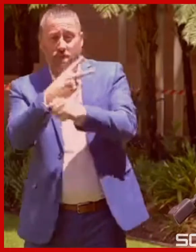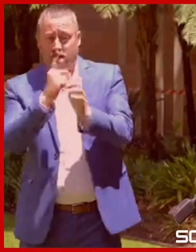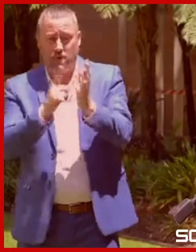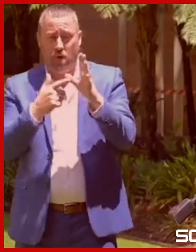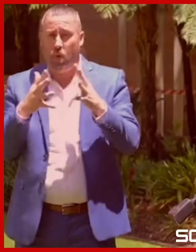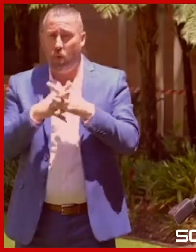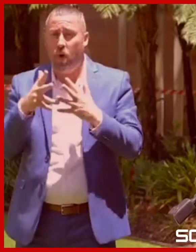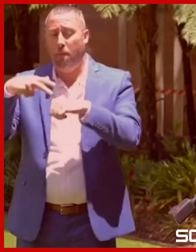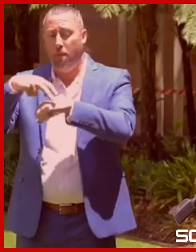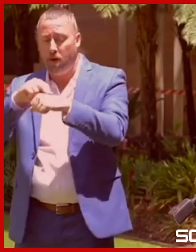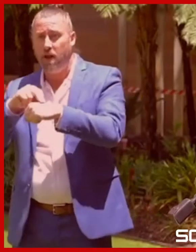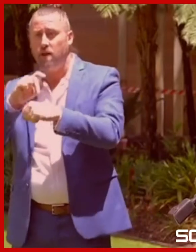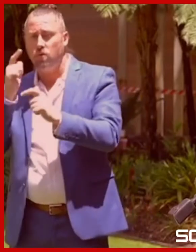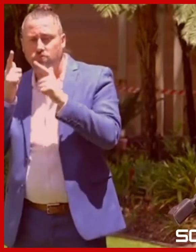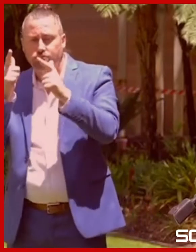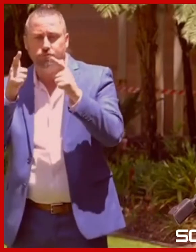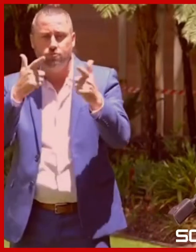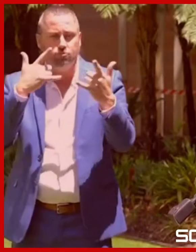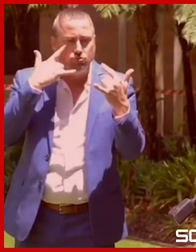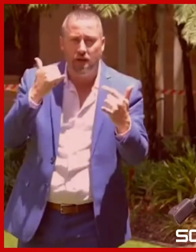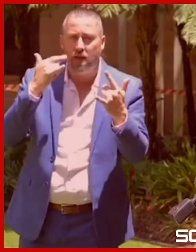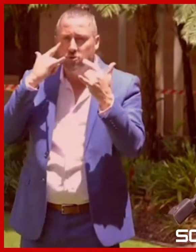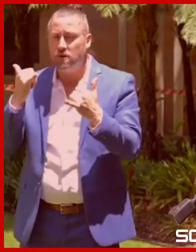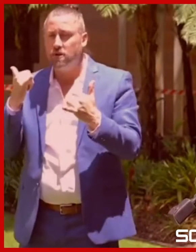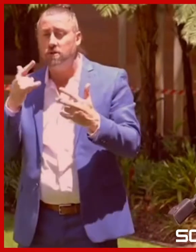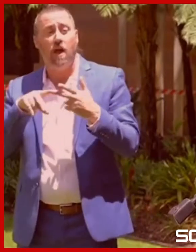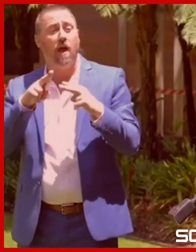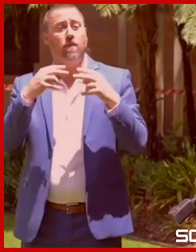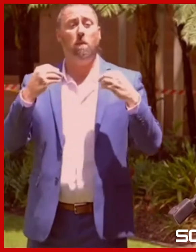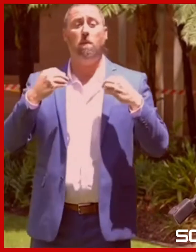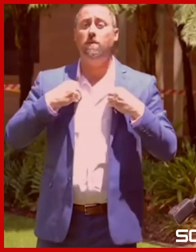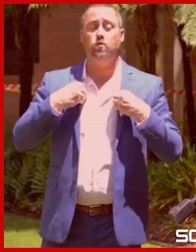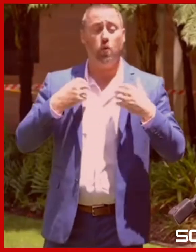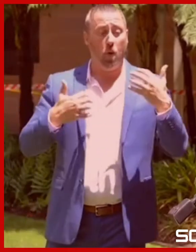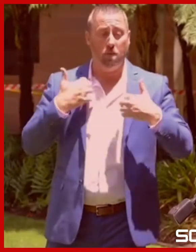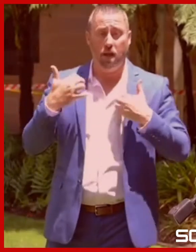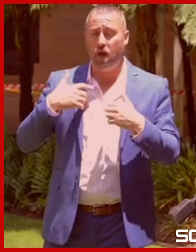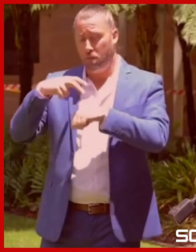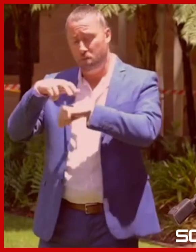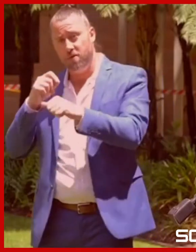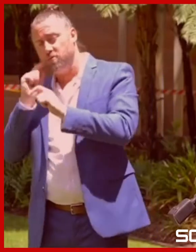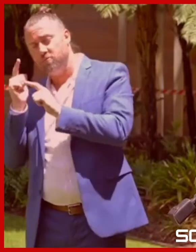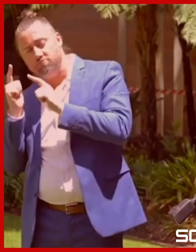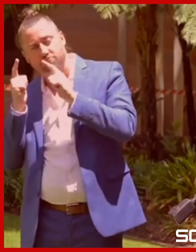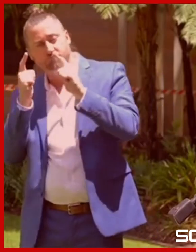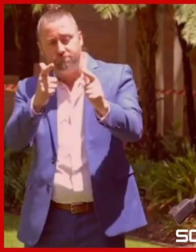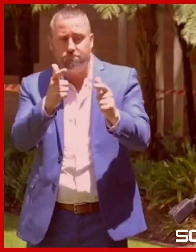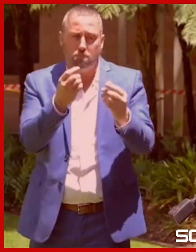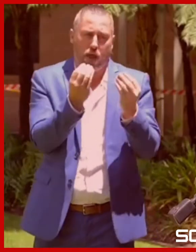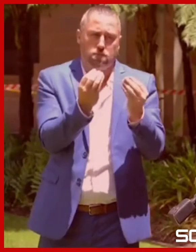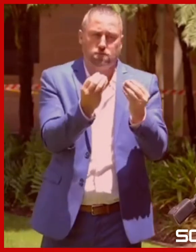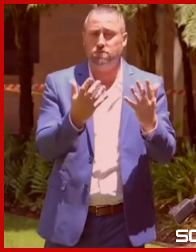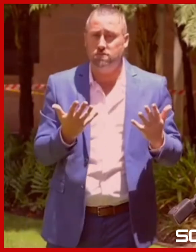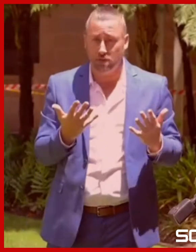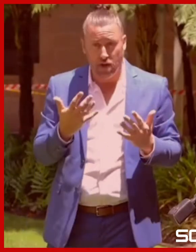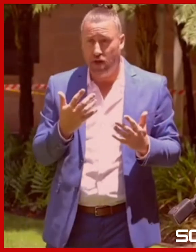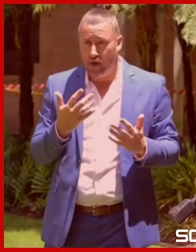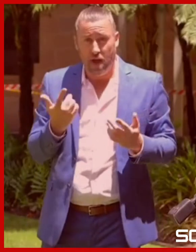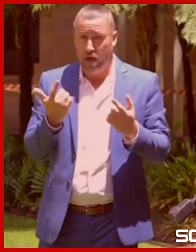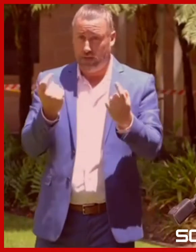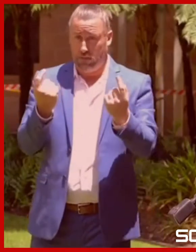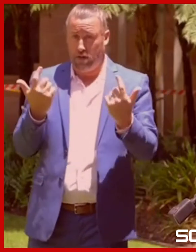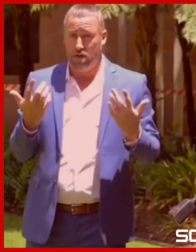also responding to any complaints from businesses but you know the message is this.